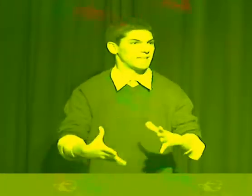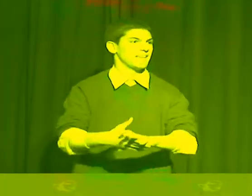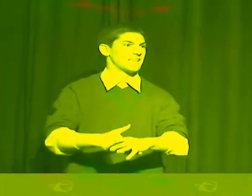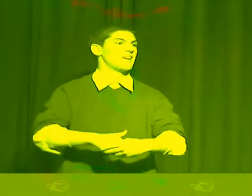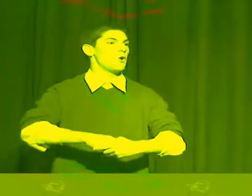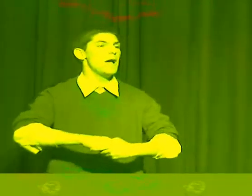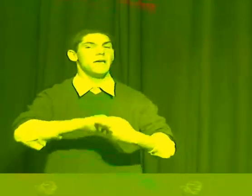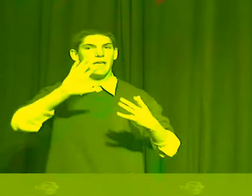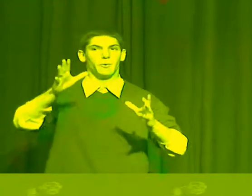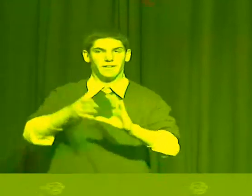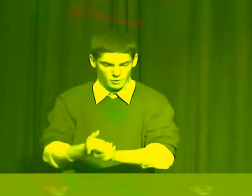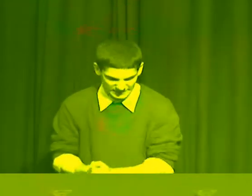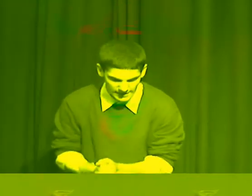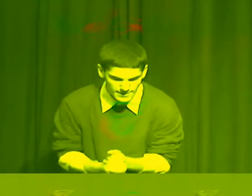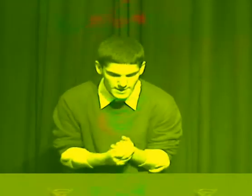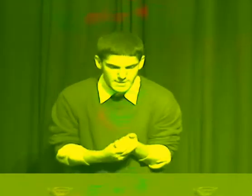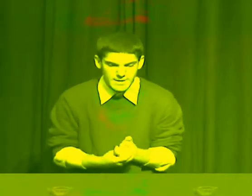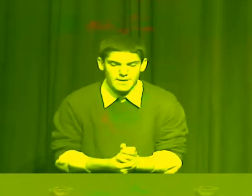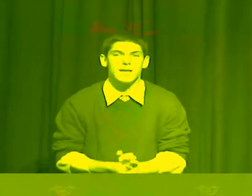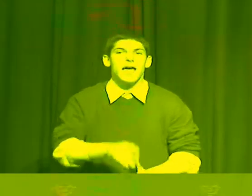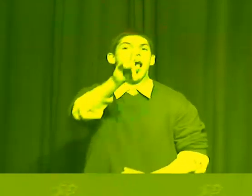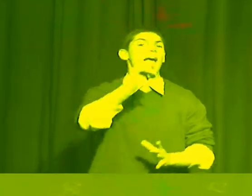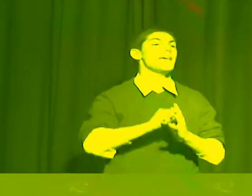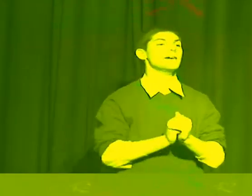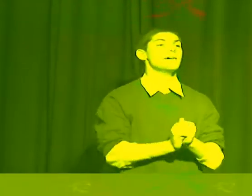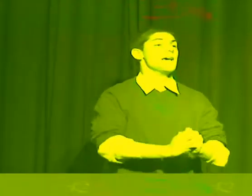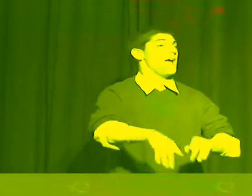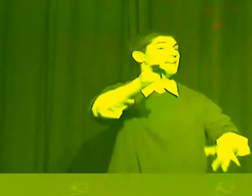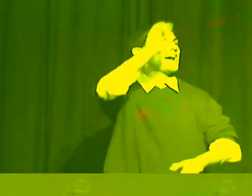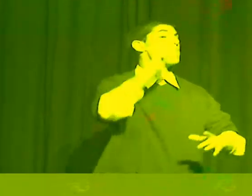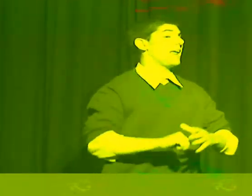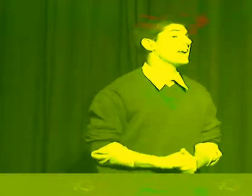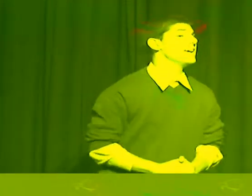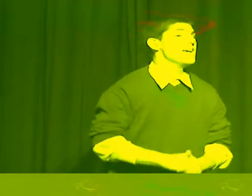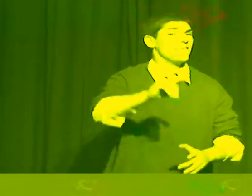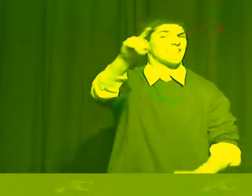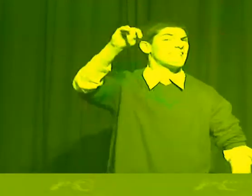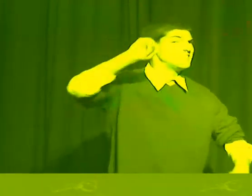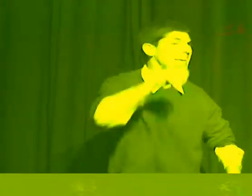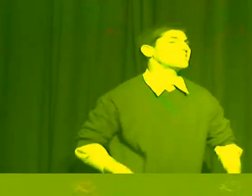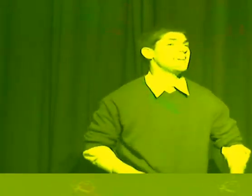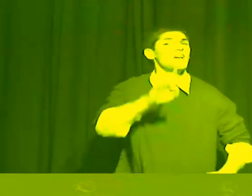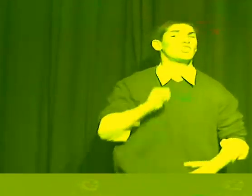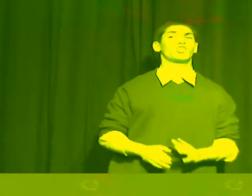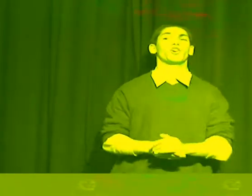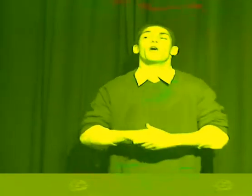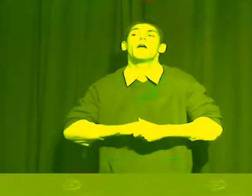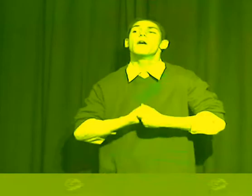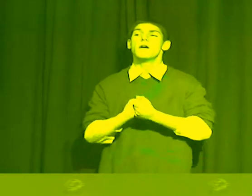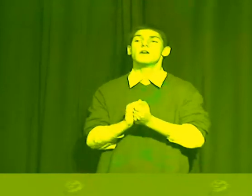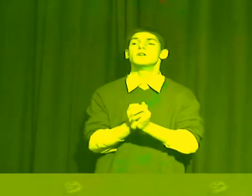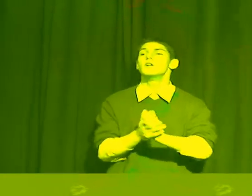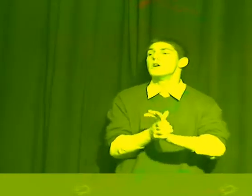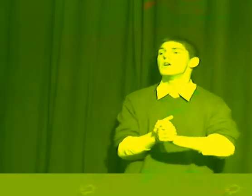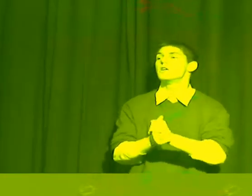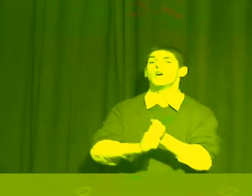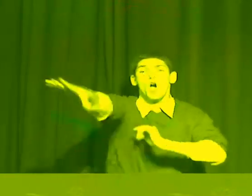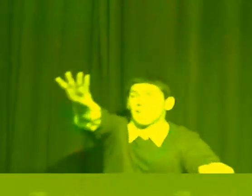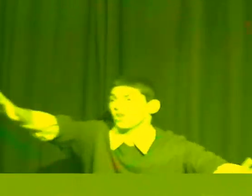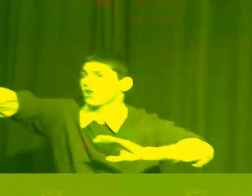substance. So, here it goes. I am a diabetic that's addicted to sugar. Okay, look,